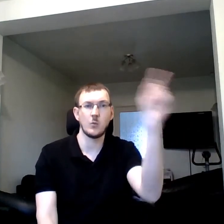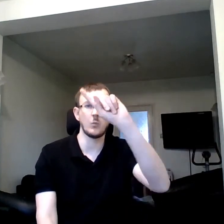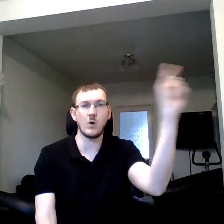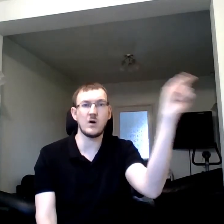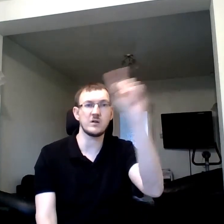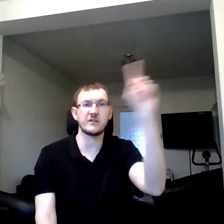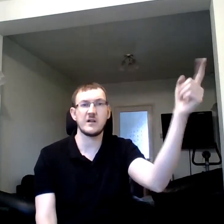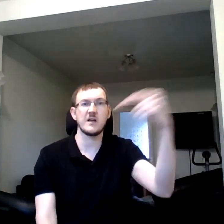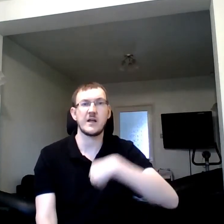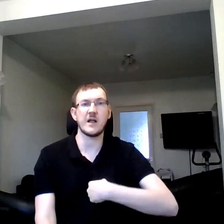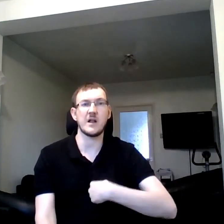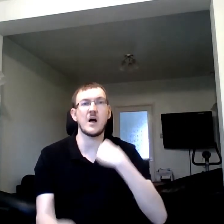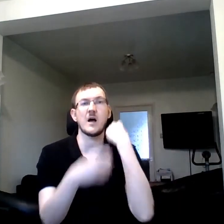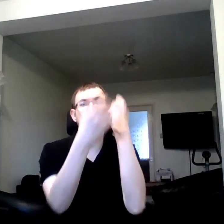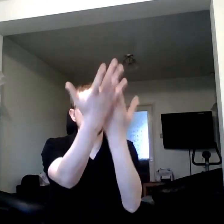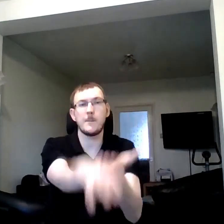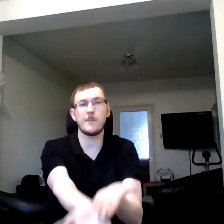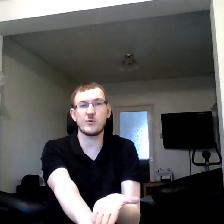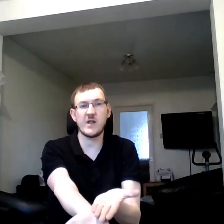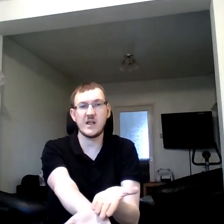What can I bring?